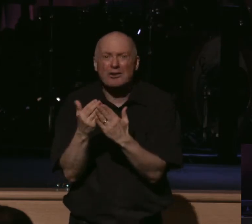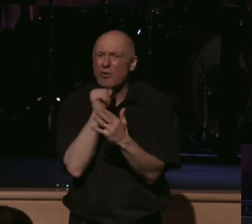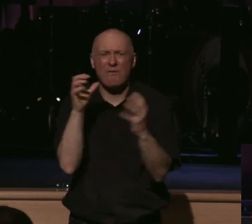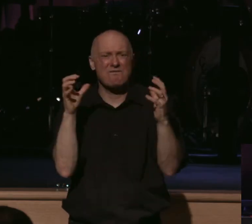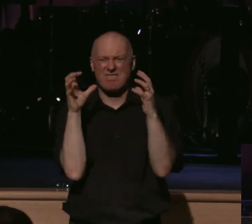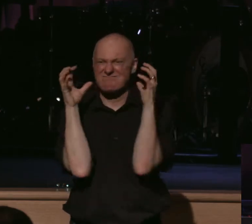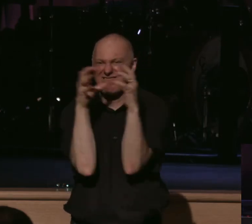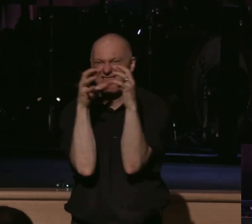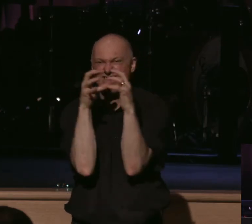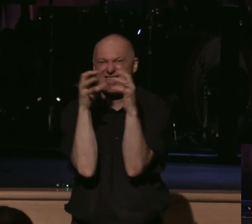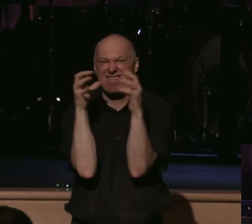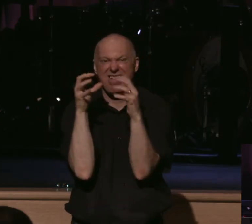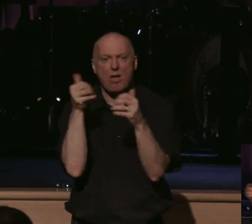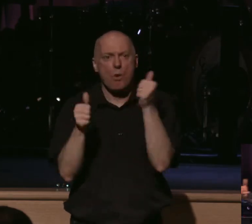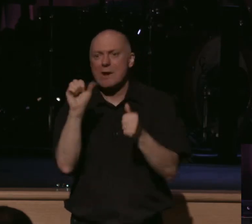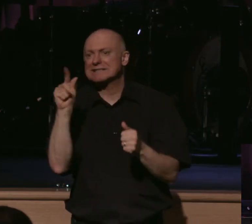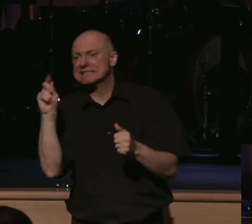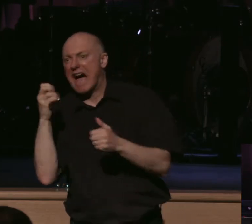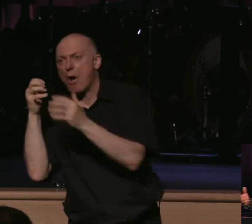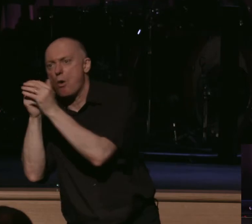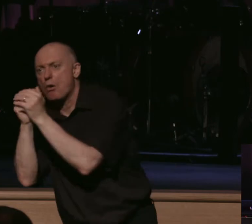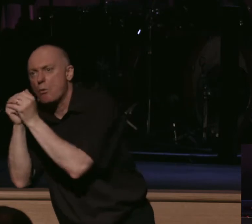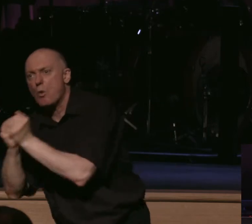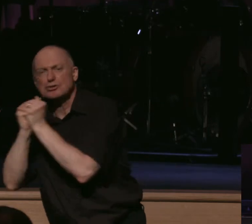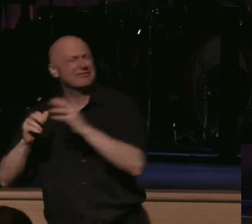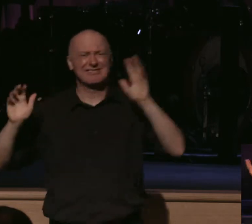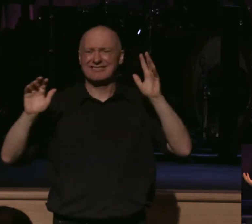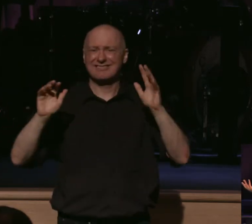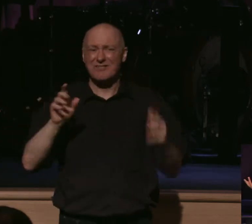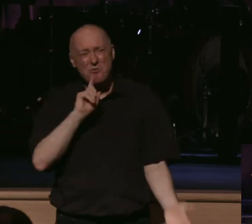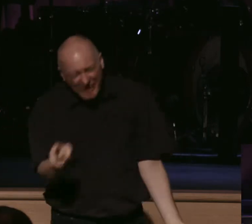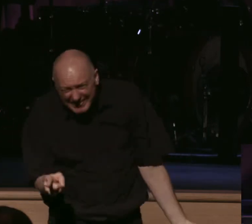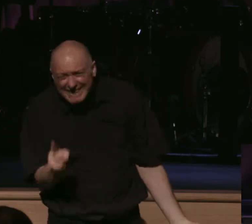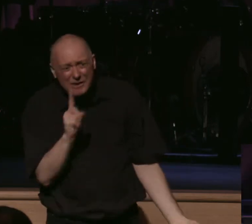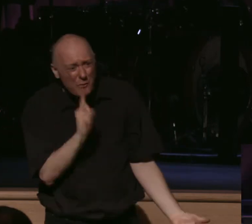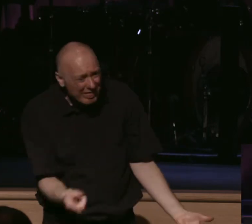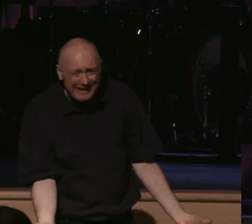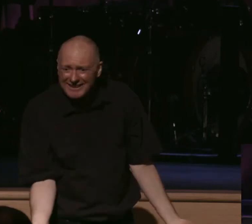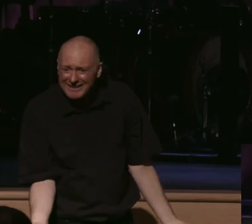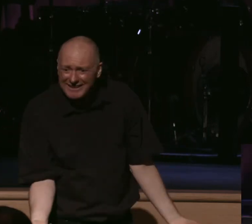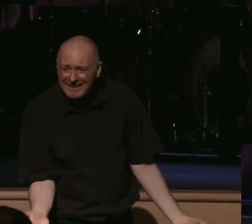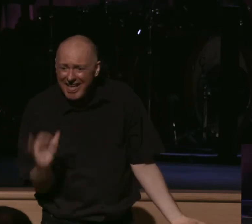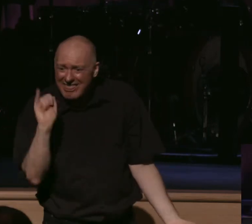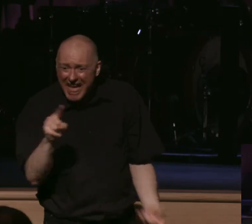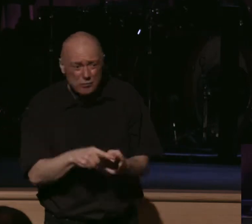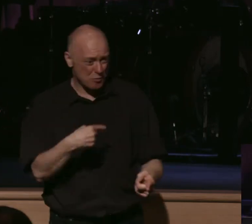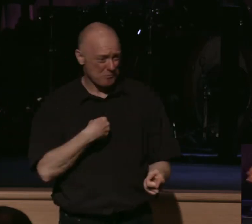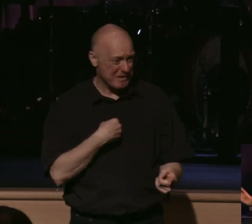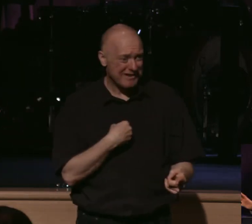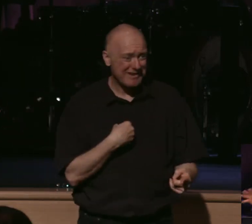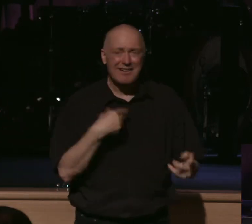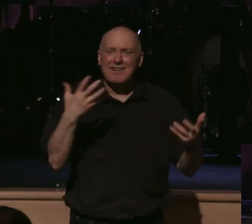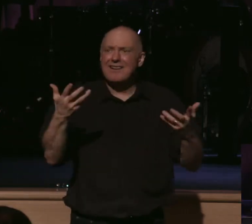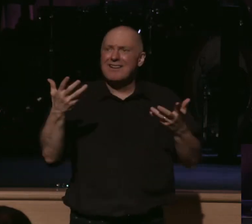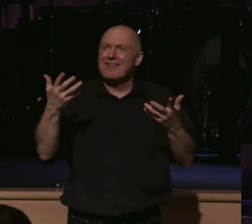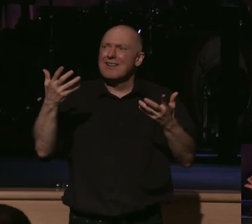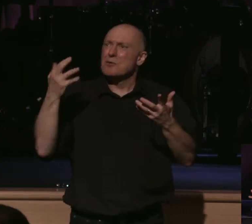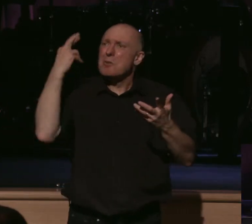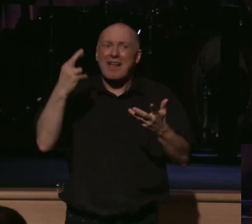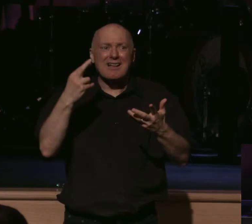with each other over which style of music is more preferred. Really? That to me, in light of eternity and lives going to hell,